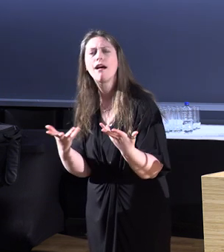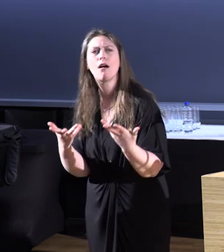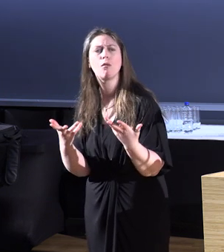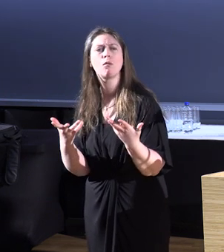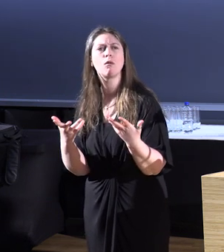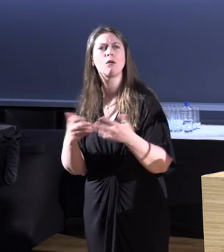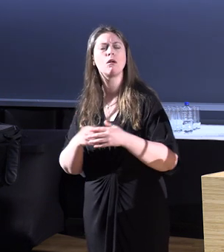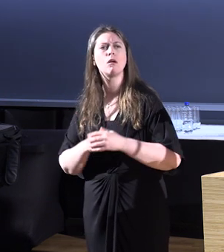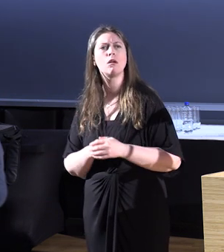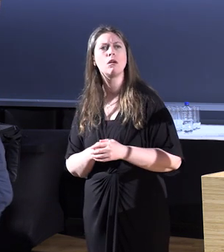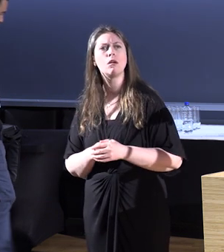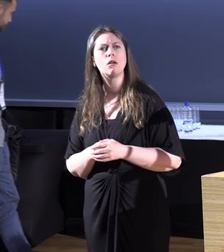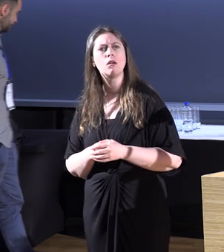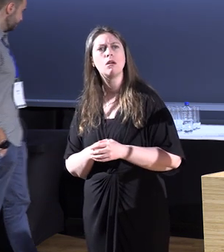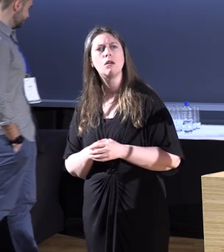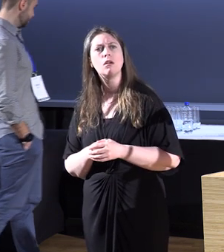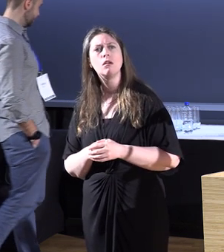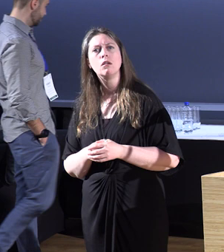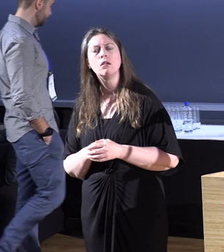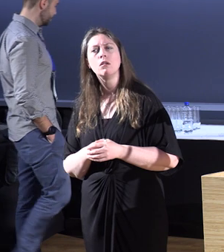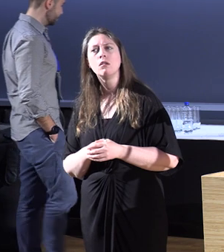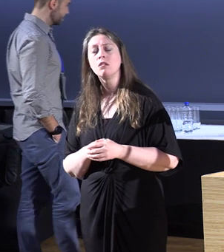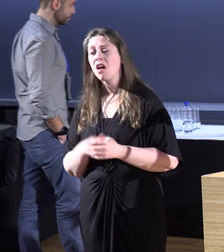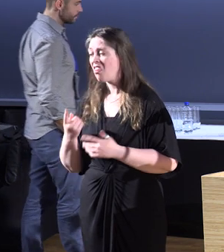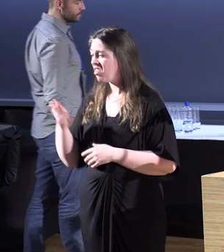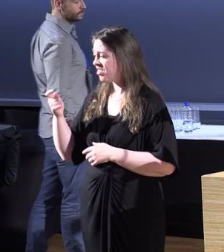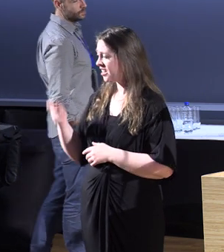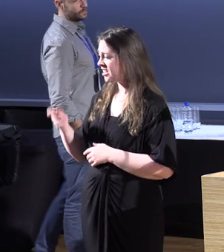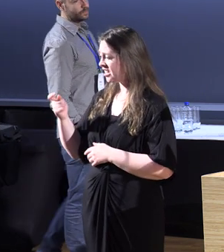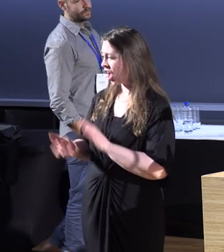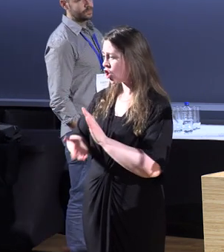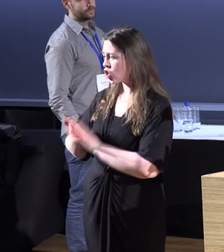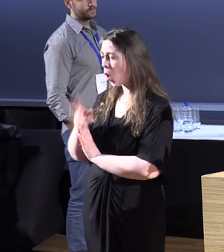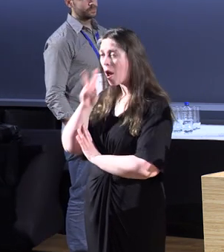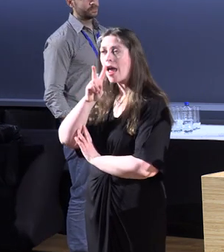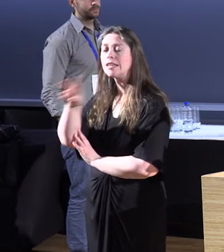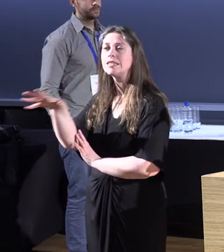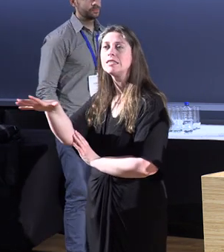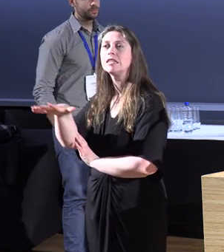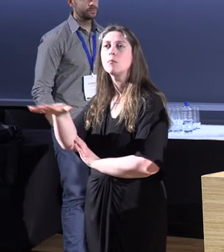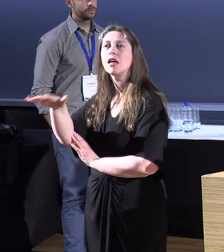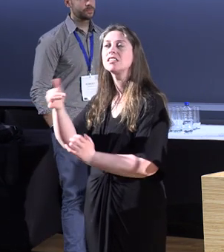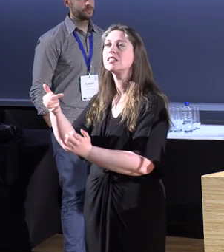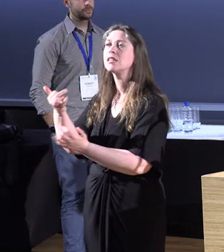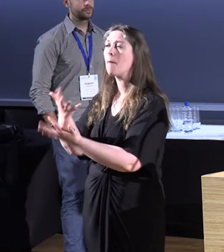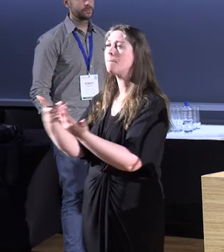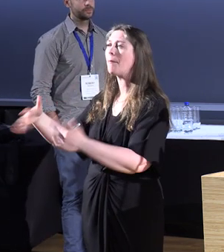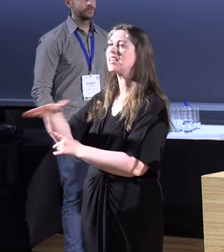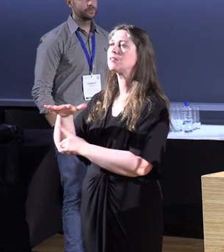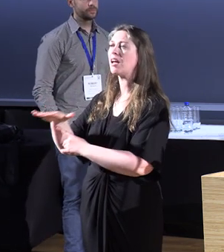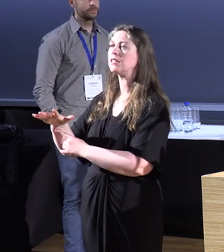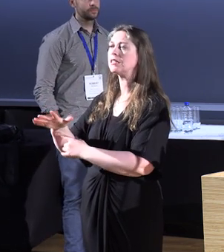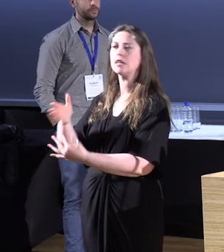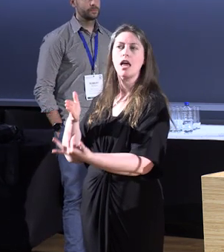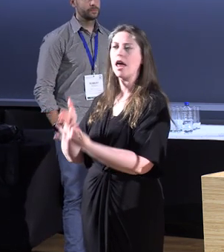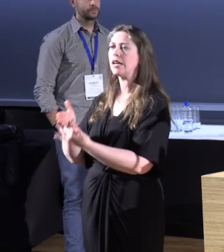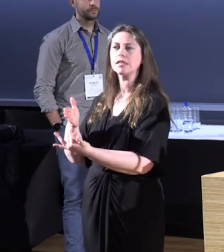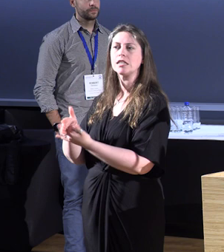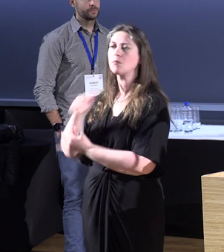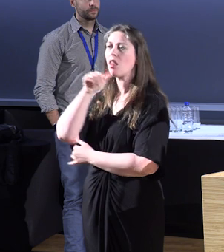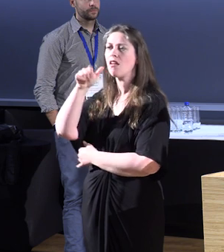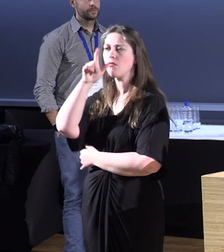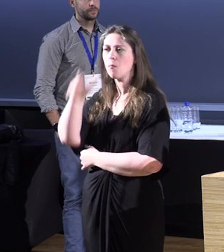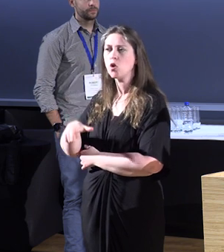you can go in this town and see places, public spaces that can't be accessed by people in